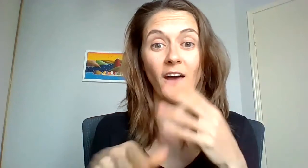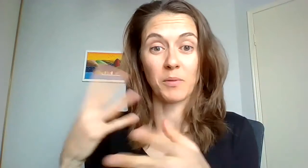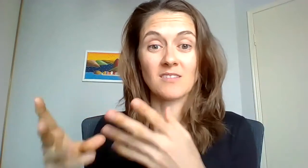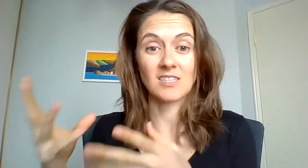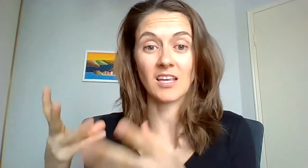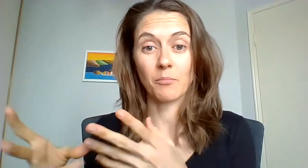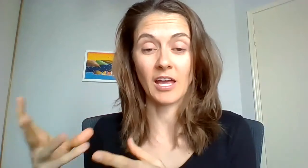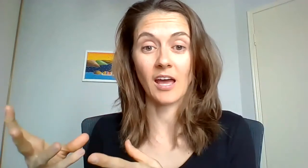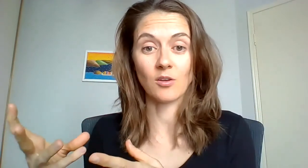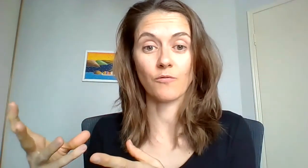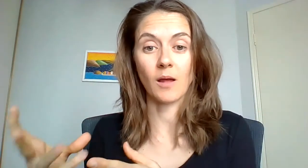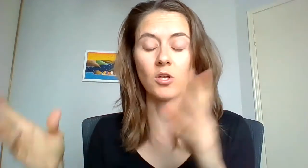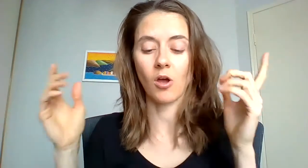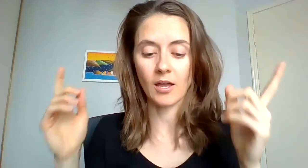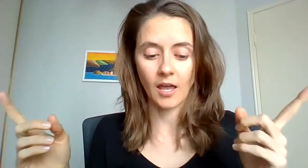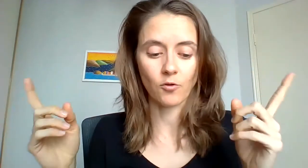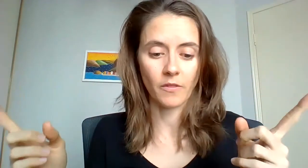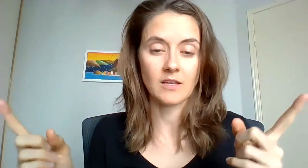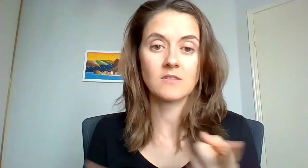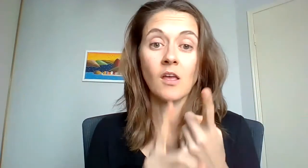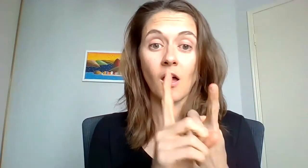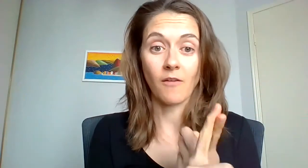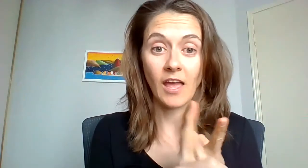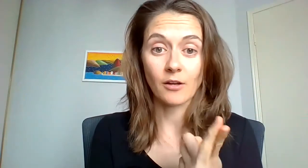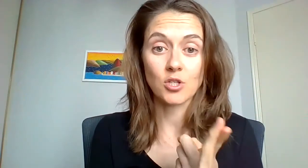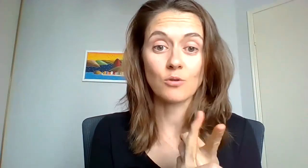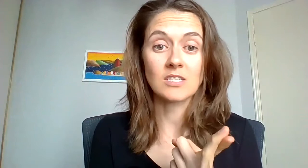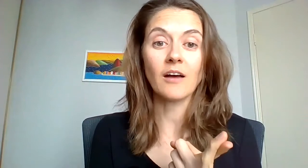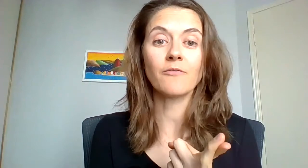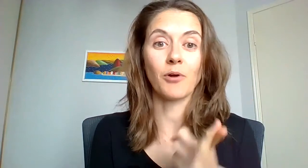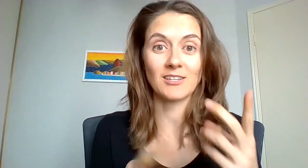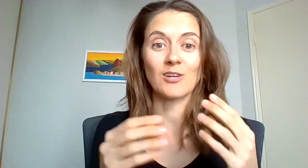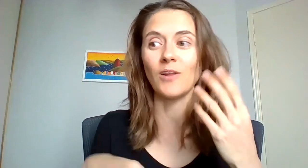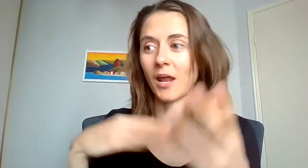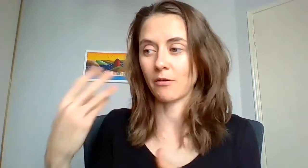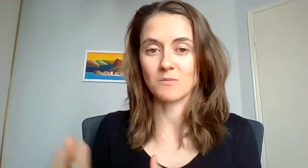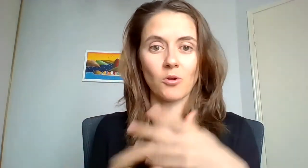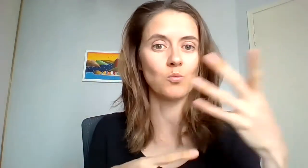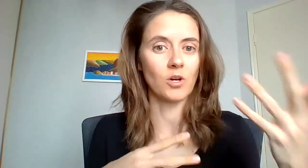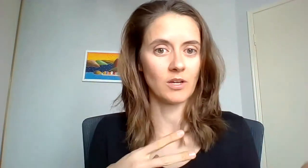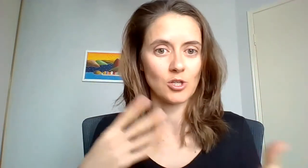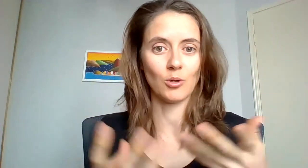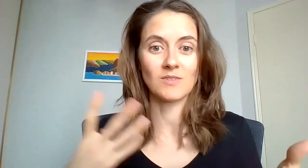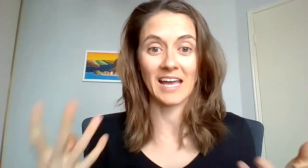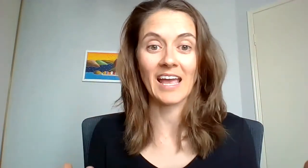have been seeing it play out in your family you go okay I've got this I have how-to stuff practical how do I respond what do I do say